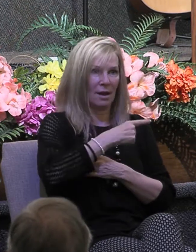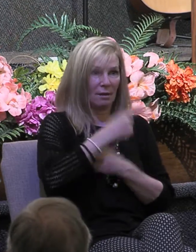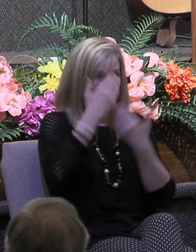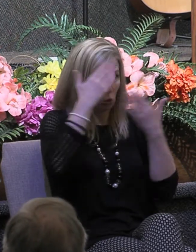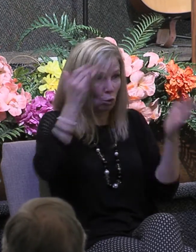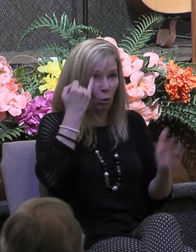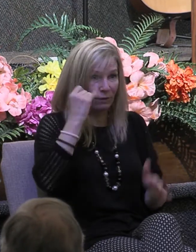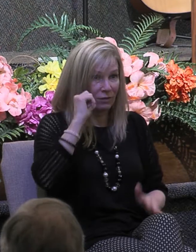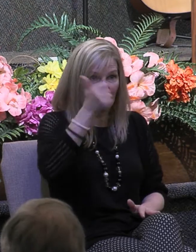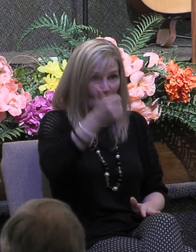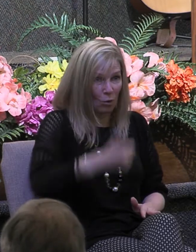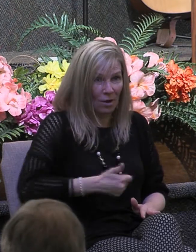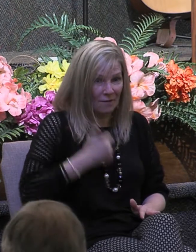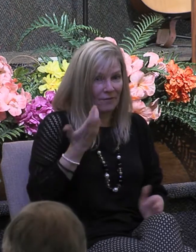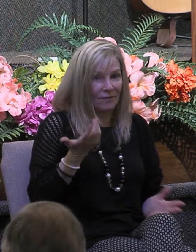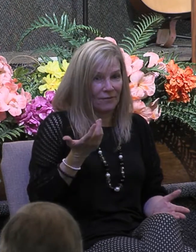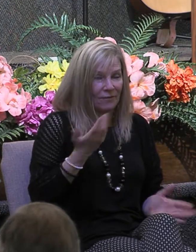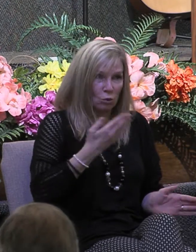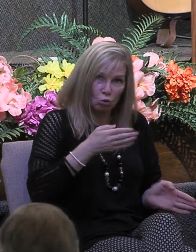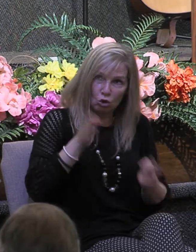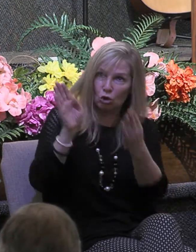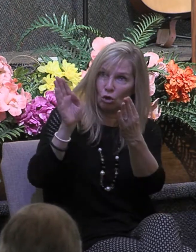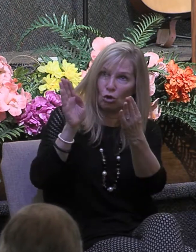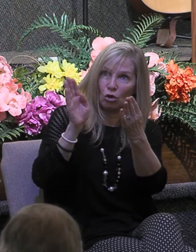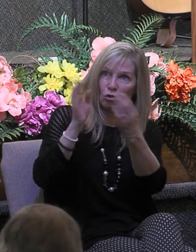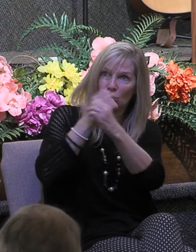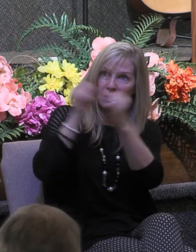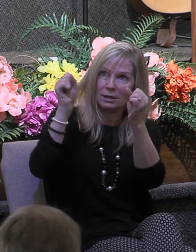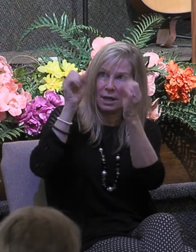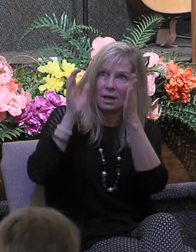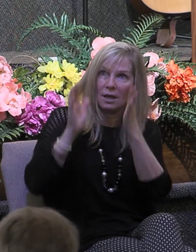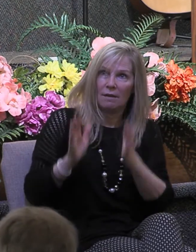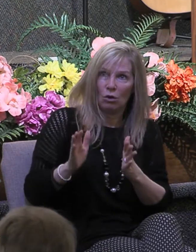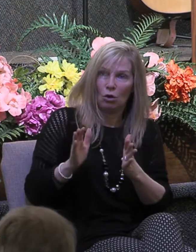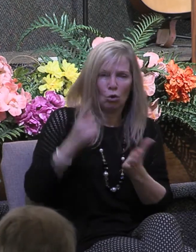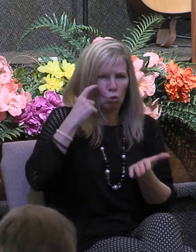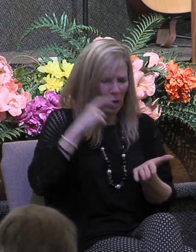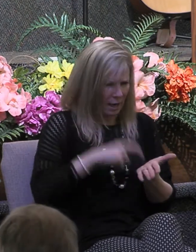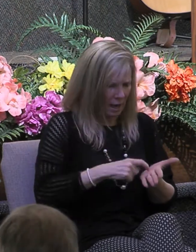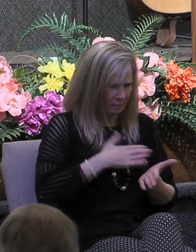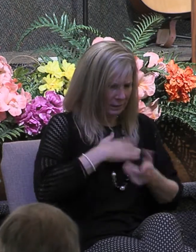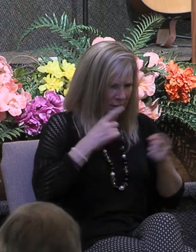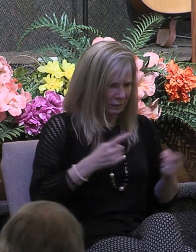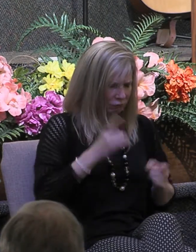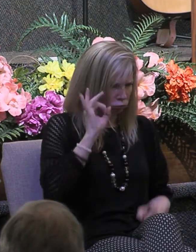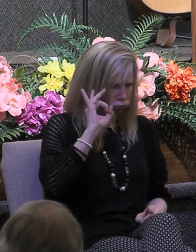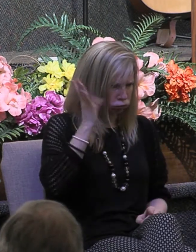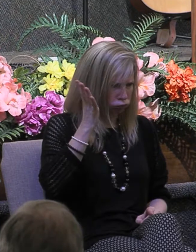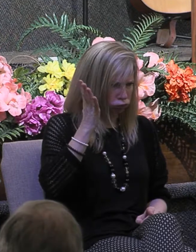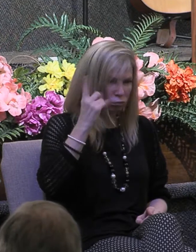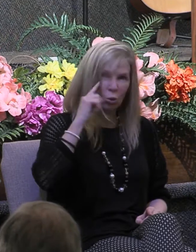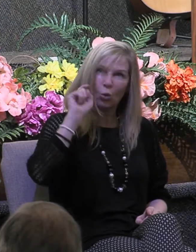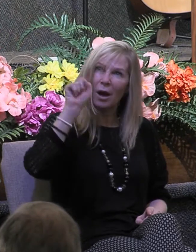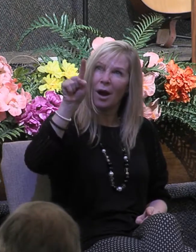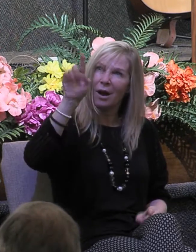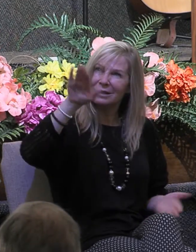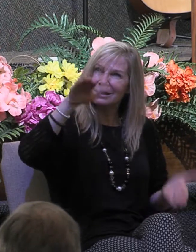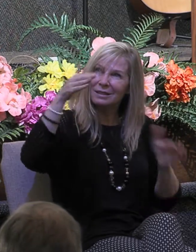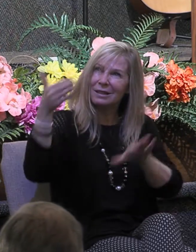Savior recognize your sinfulness recognize his death on the cross for sin and trust